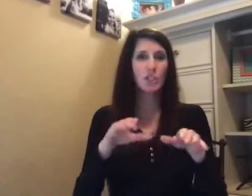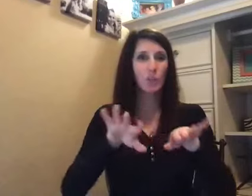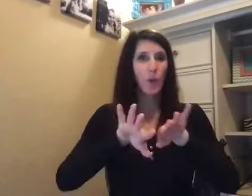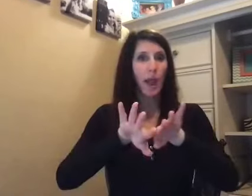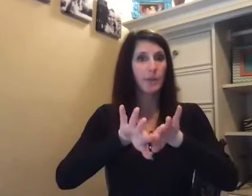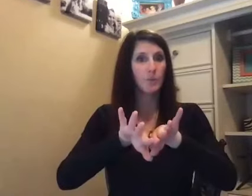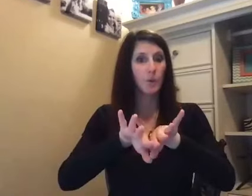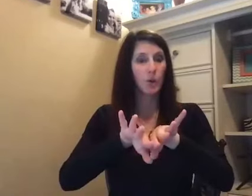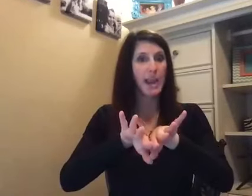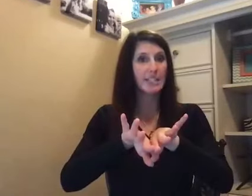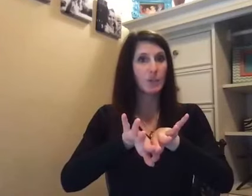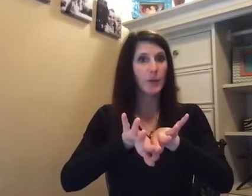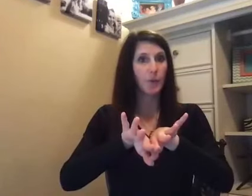do. You both can eat together.